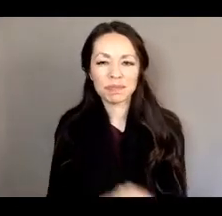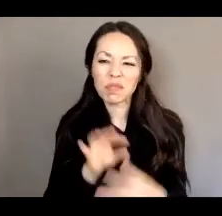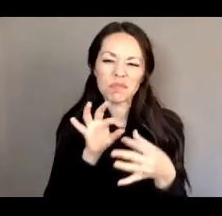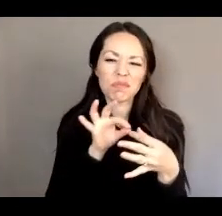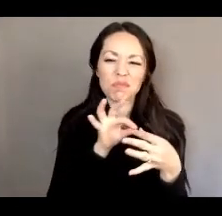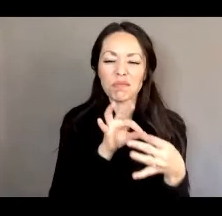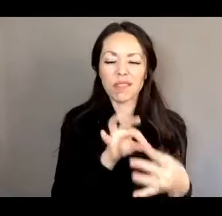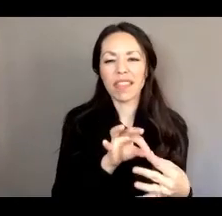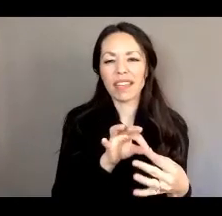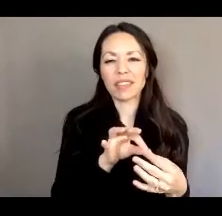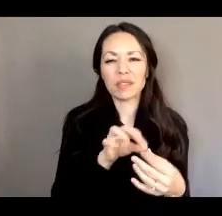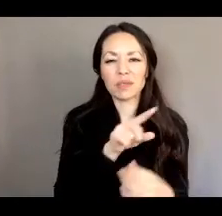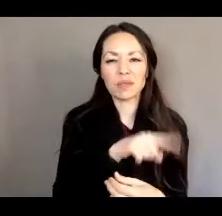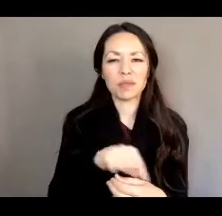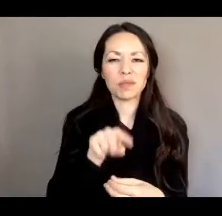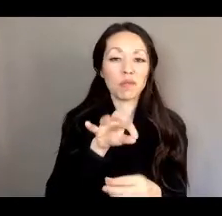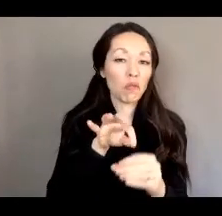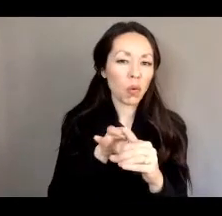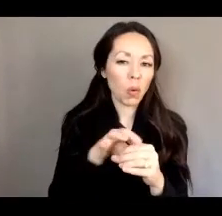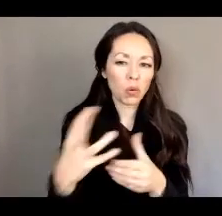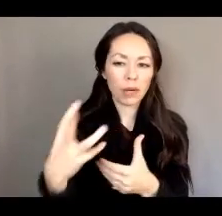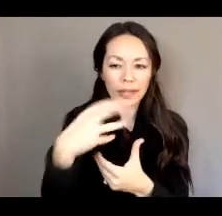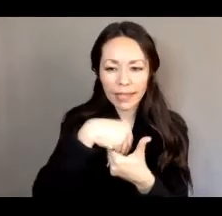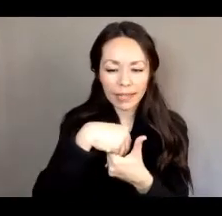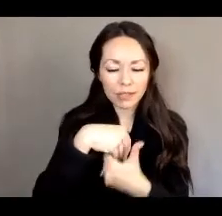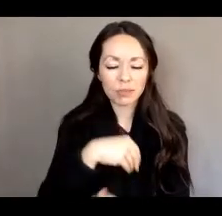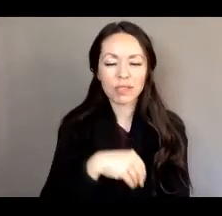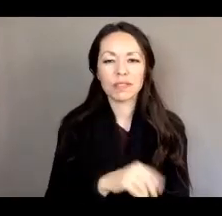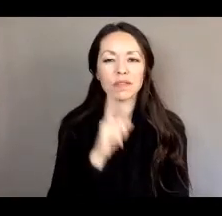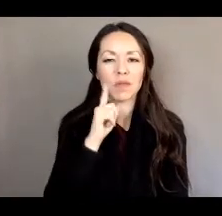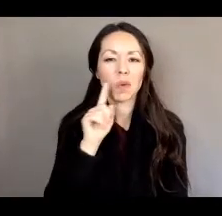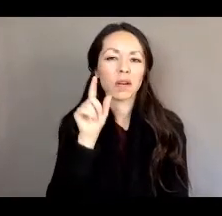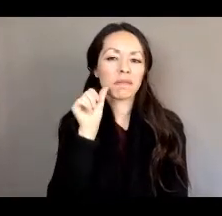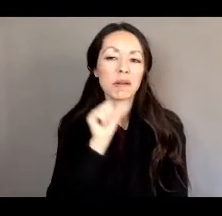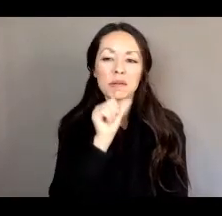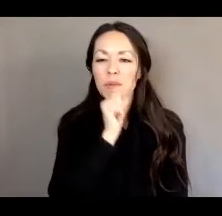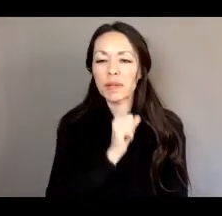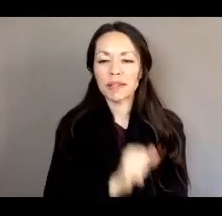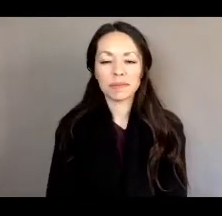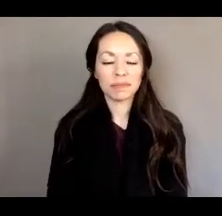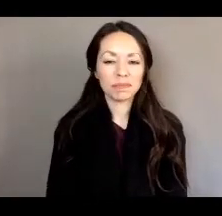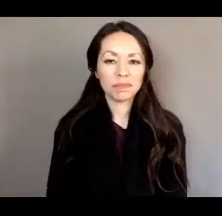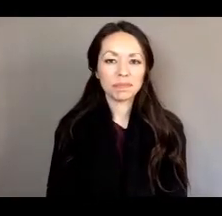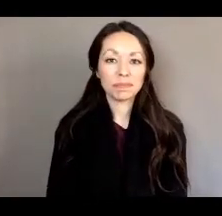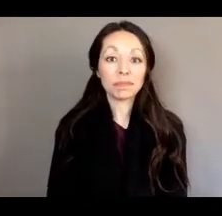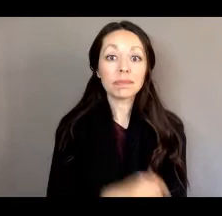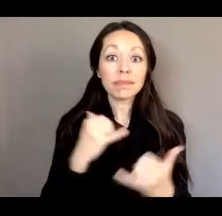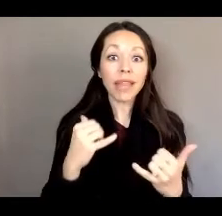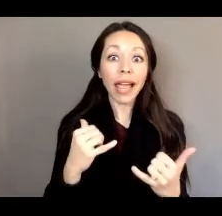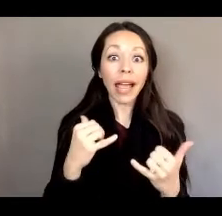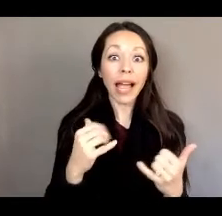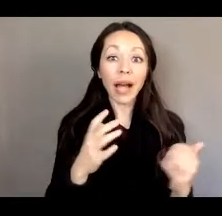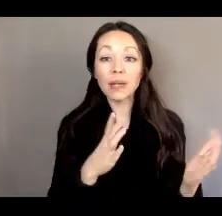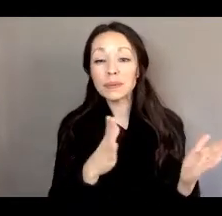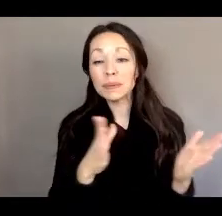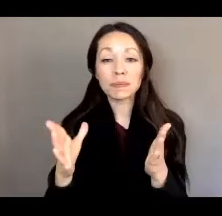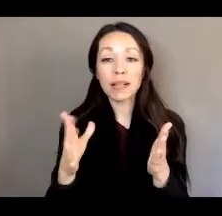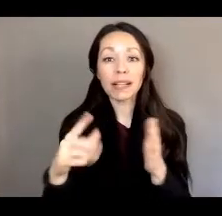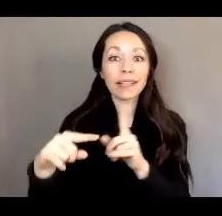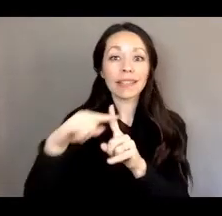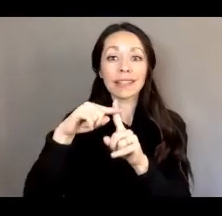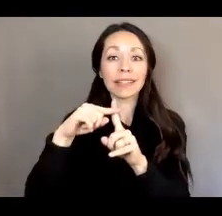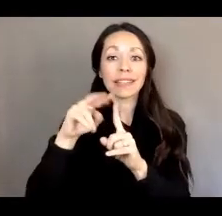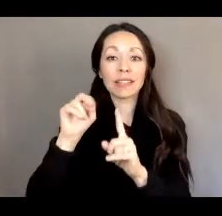to, uh, voter engagement in our state. Now onto some good news. Um, Senate bill